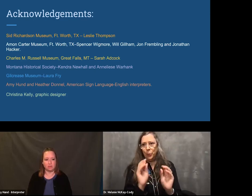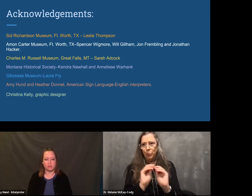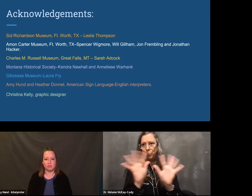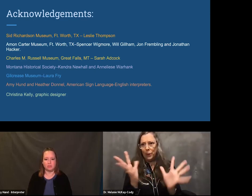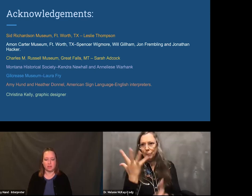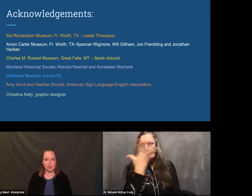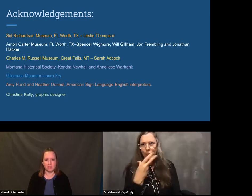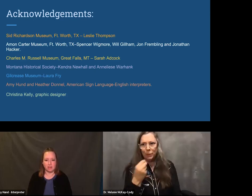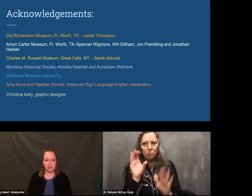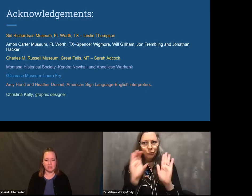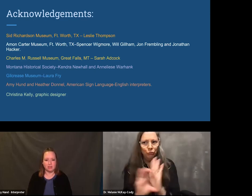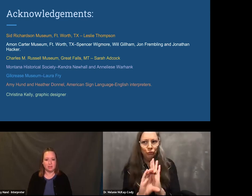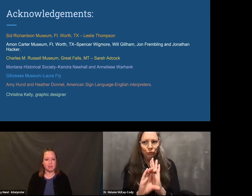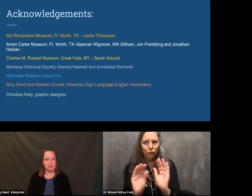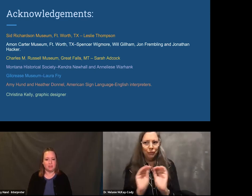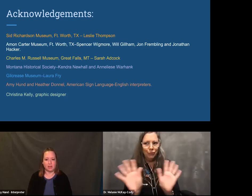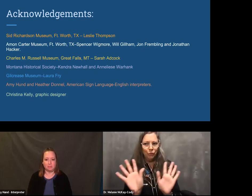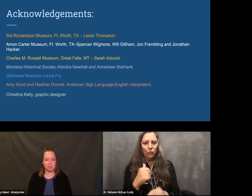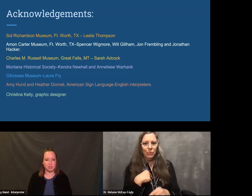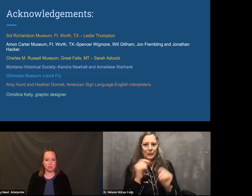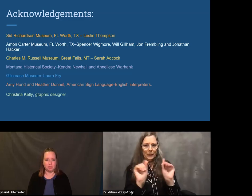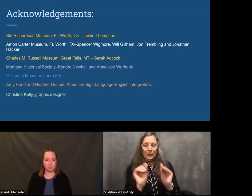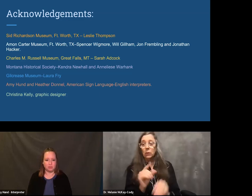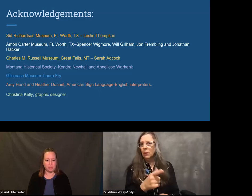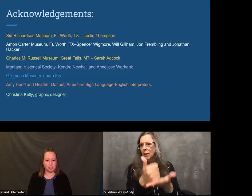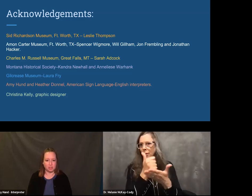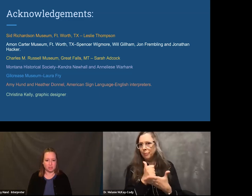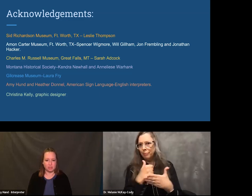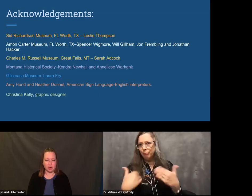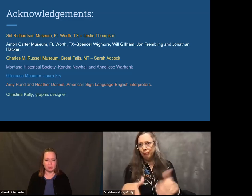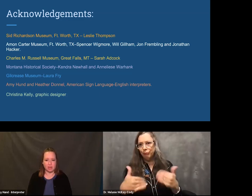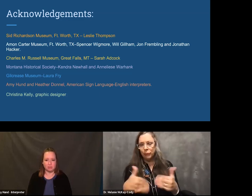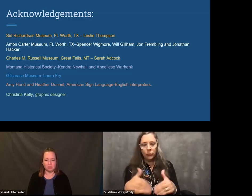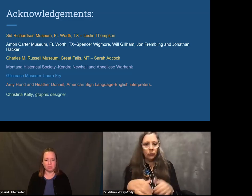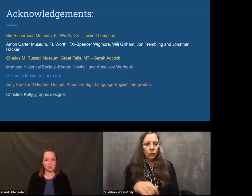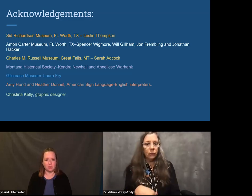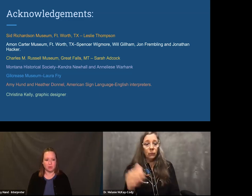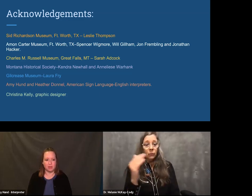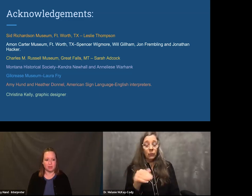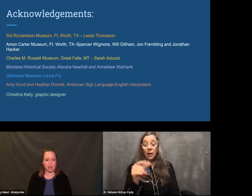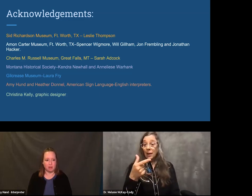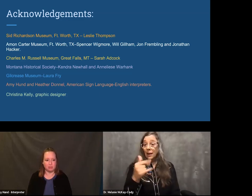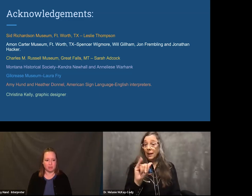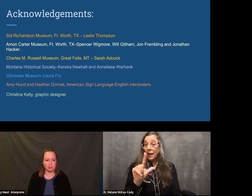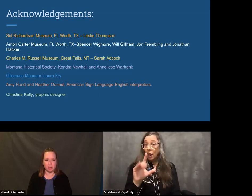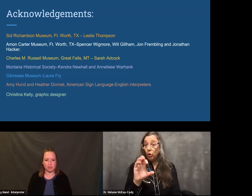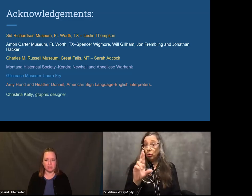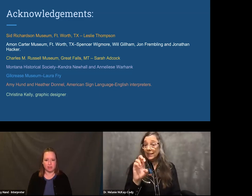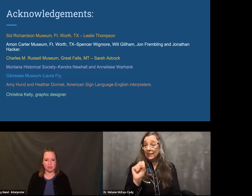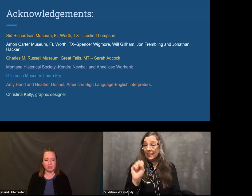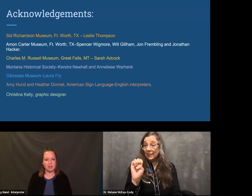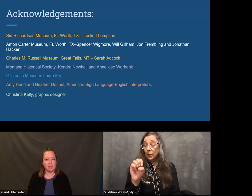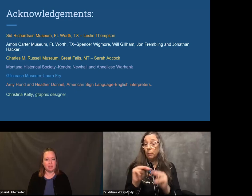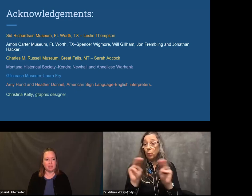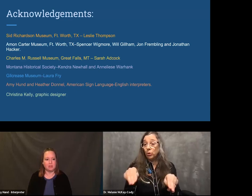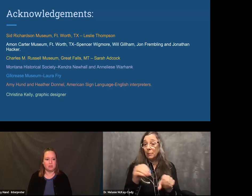Historical Society. They've got beautiful pictures that I was able to work with that helped me greatly.